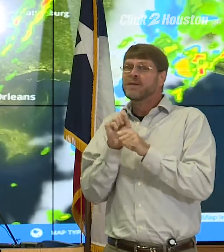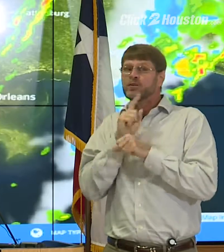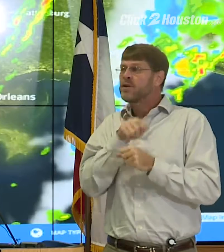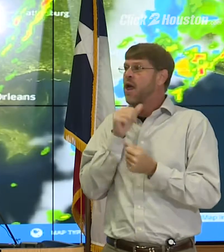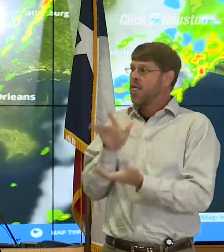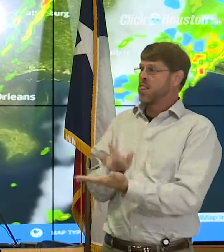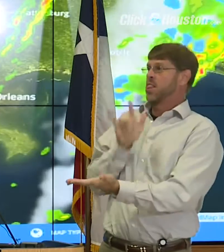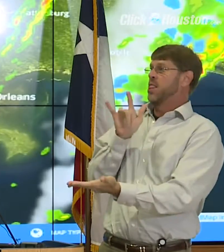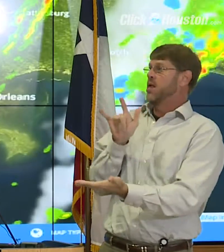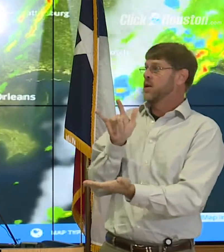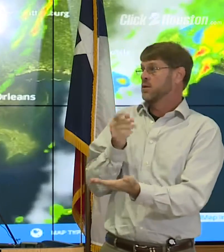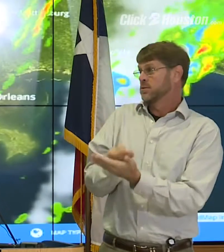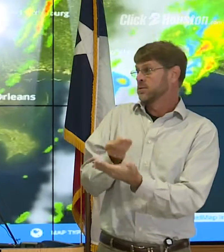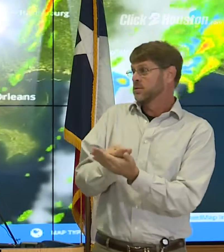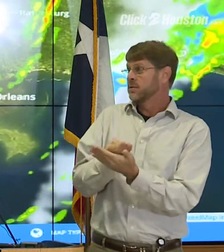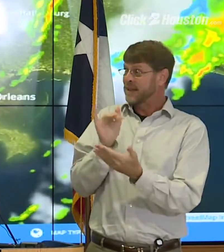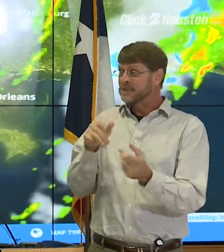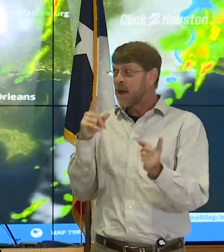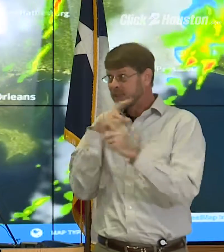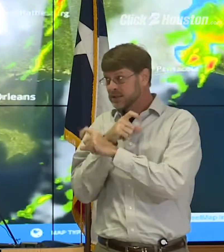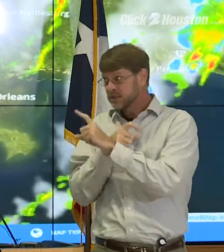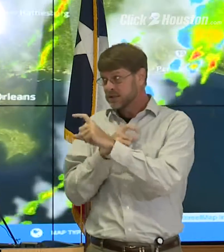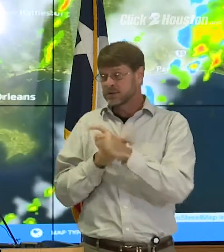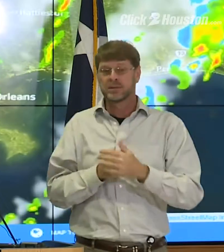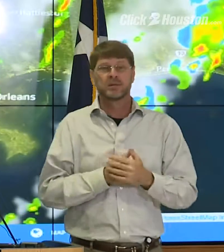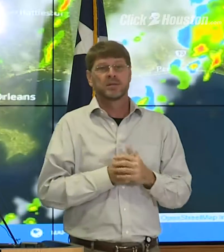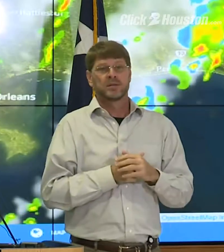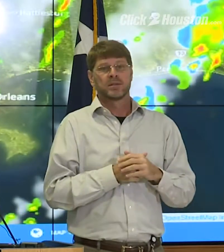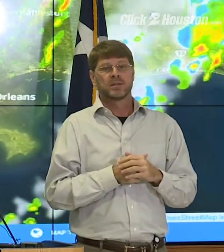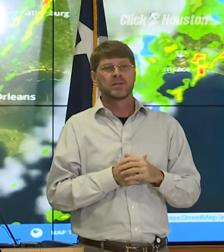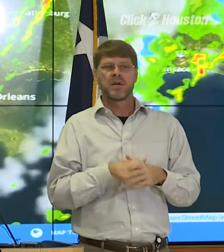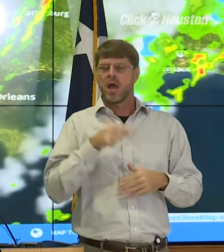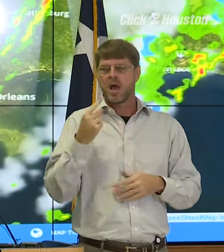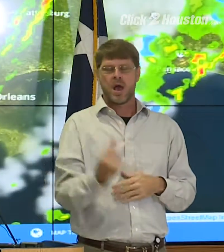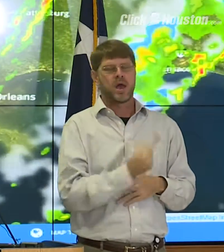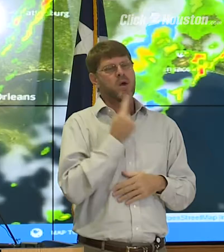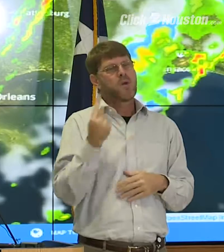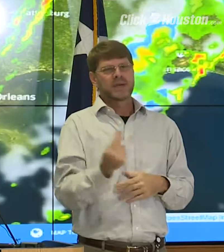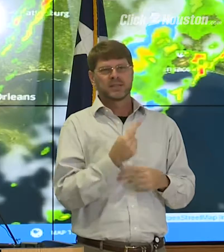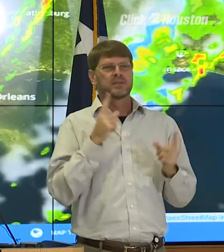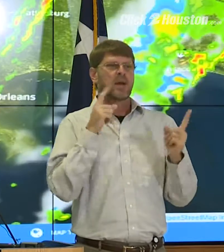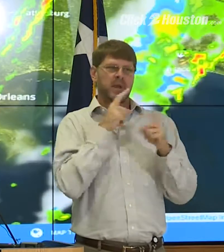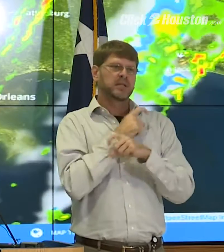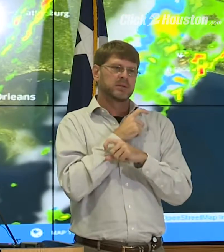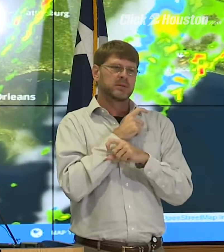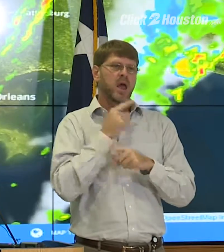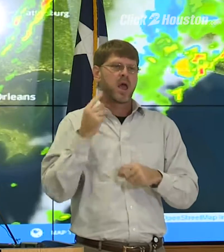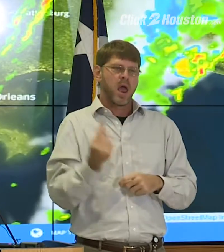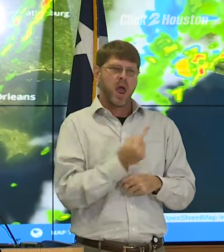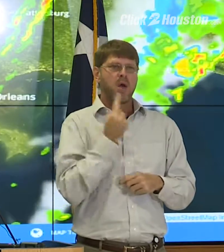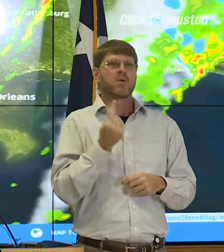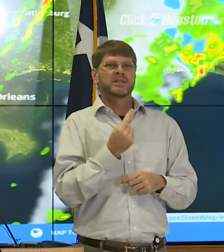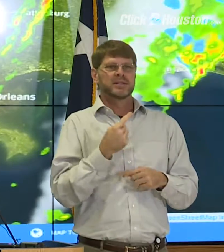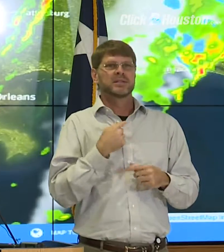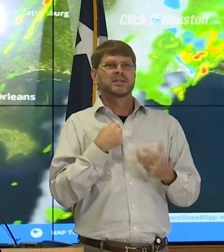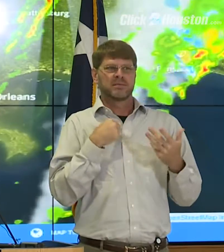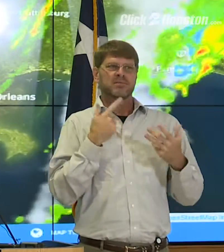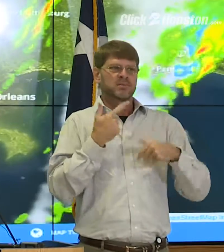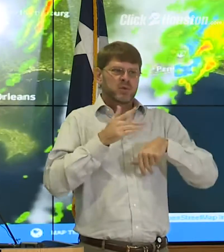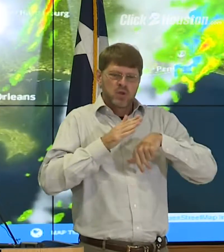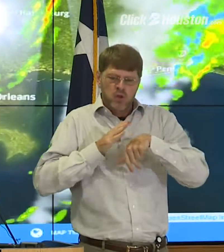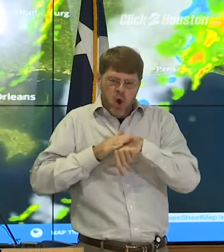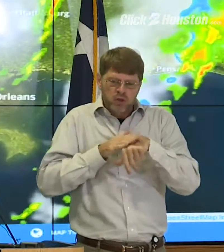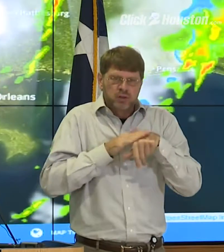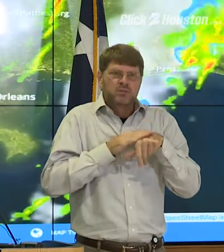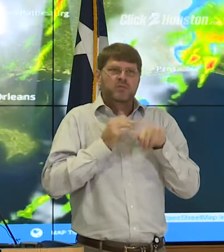they're not taking advantage of the system? That's complicated, isn't it? It's always complicated. We will always err to the side of caution,